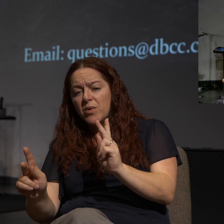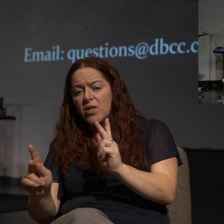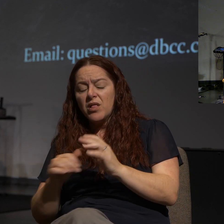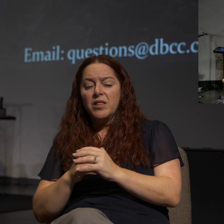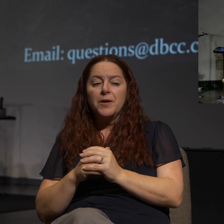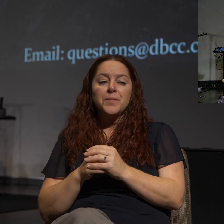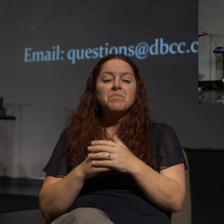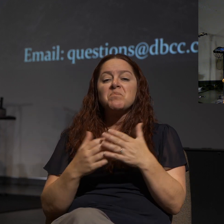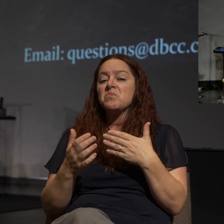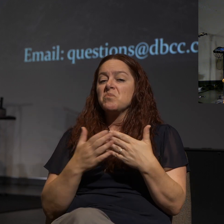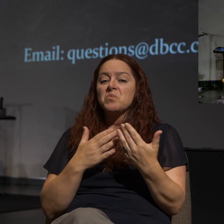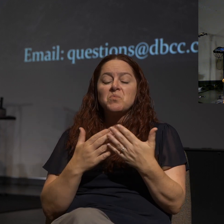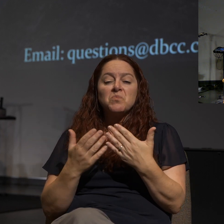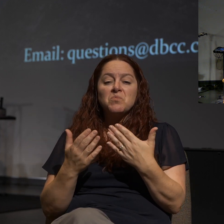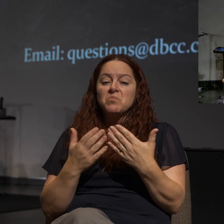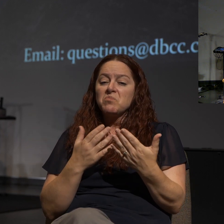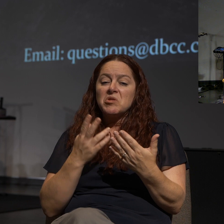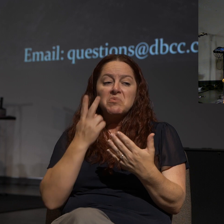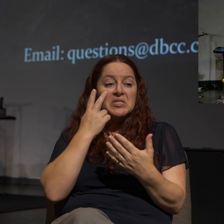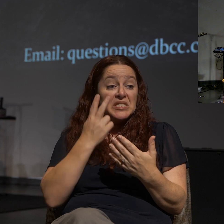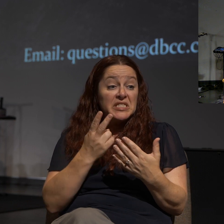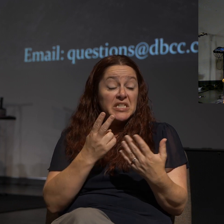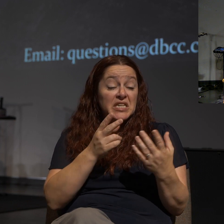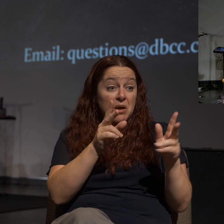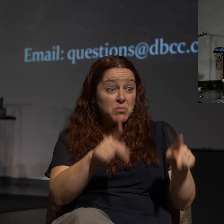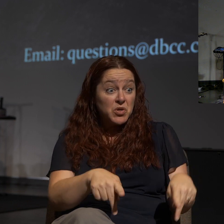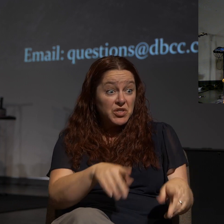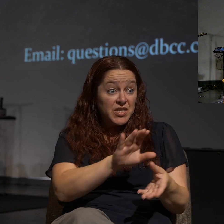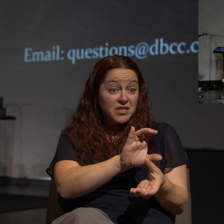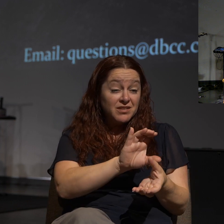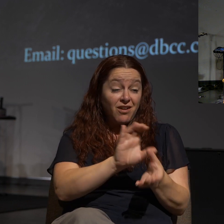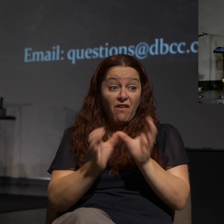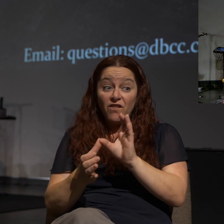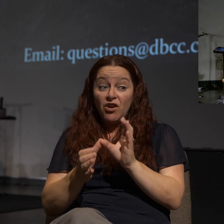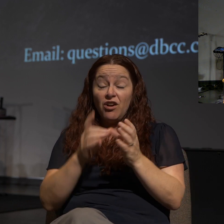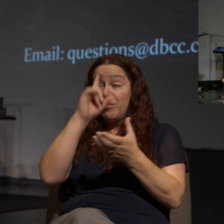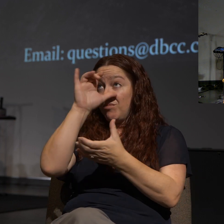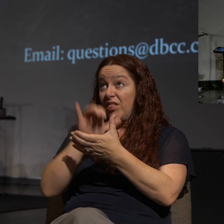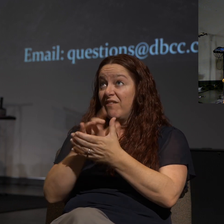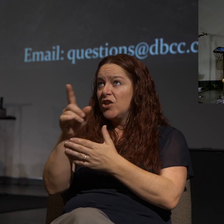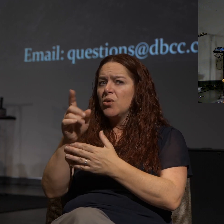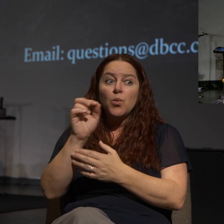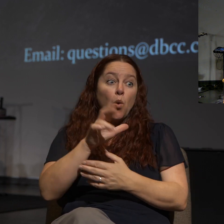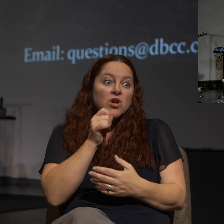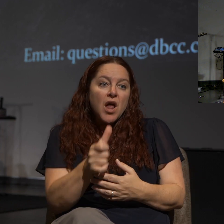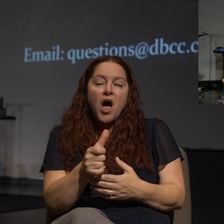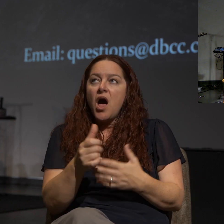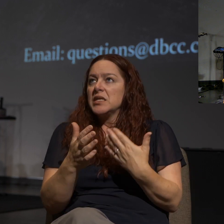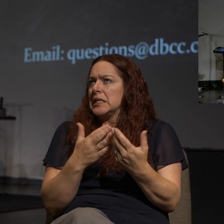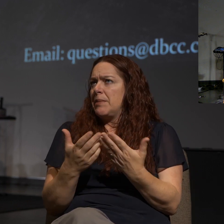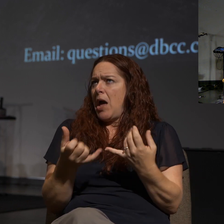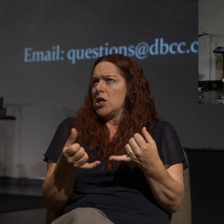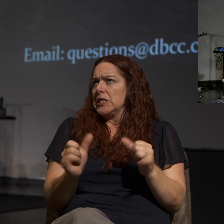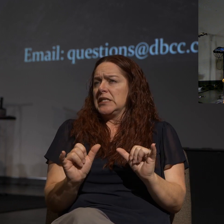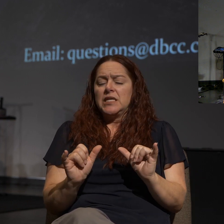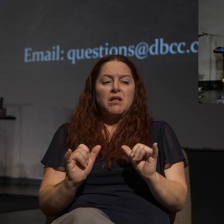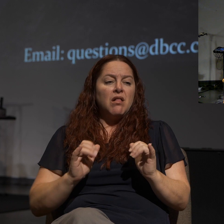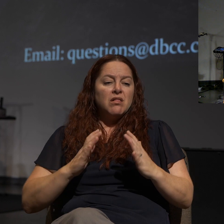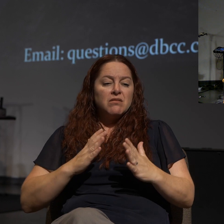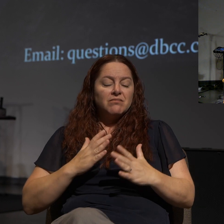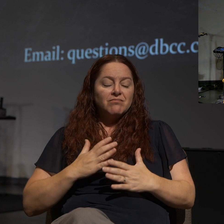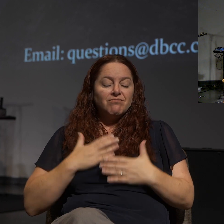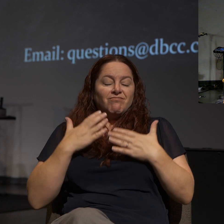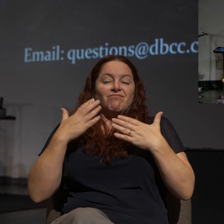whether we see someone come to you or not, it's just, it's such a thrilling moment to be